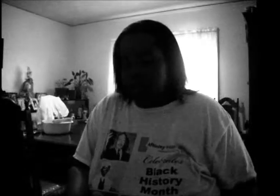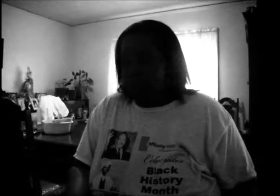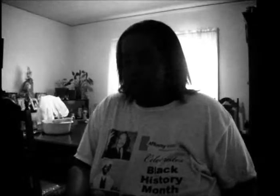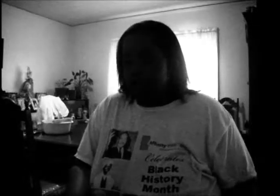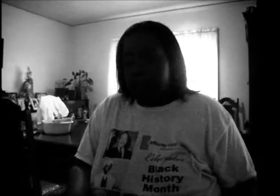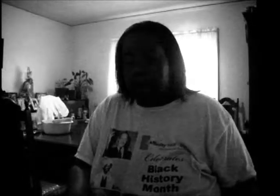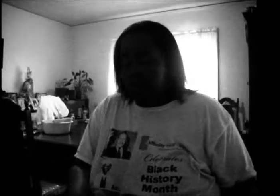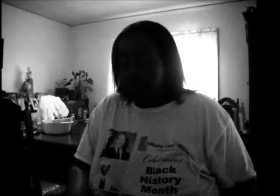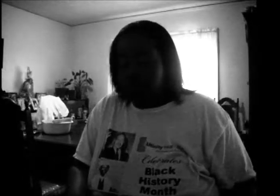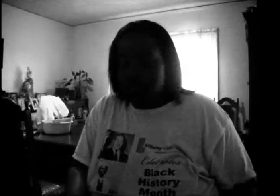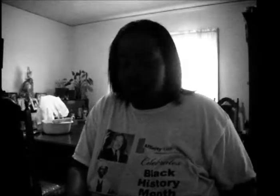she's strippers. I'm at you.